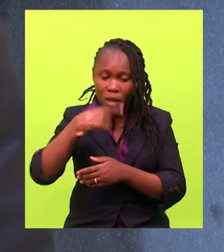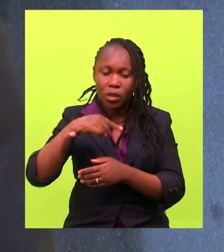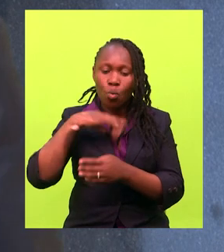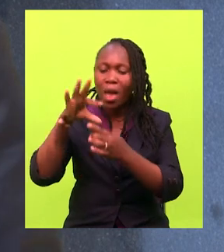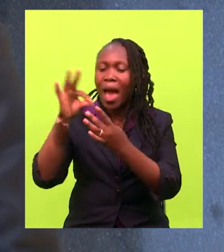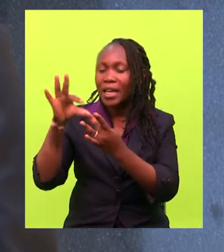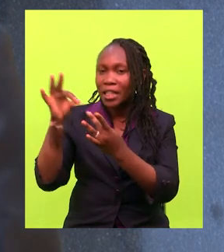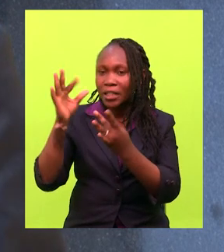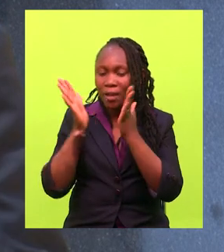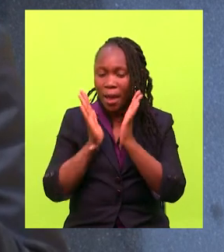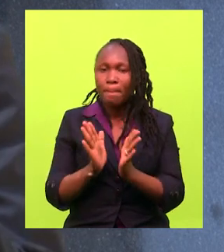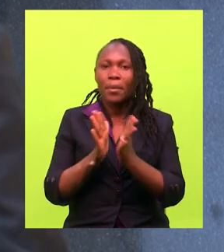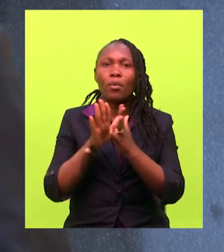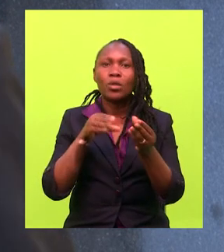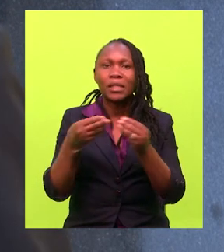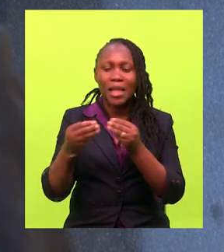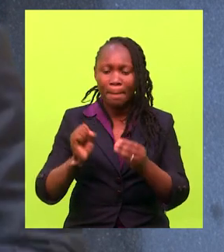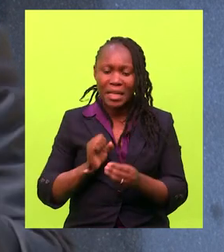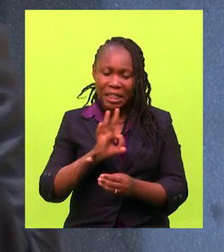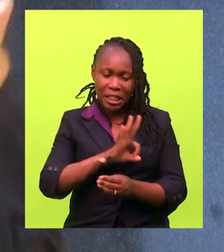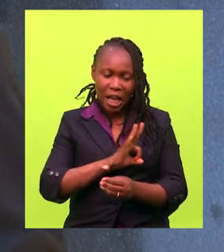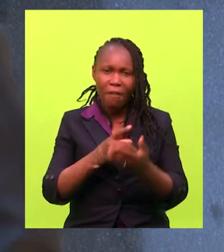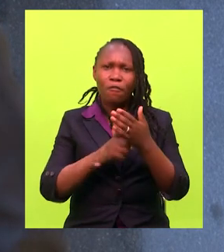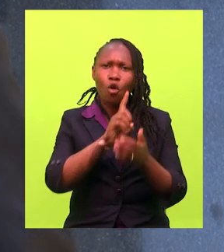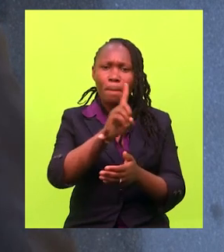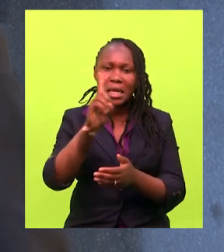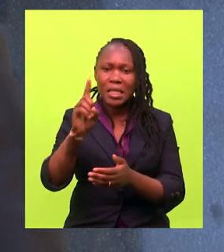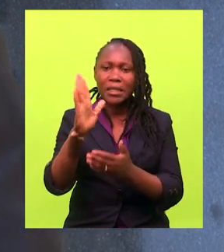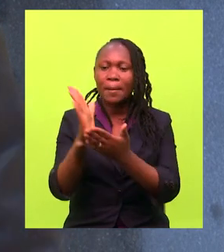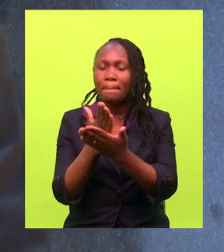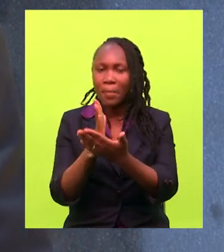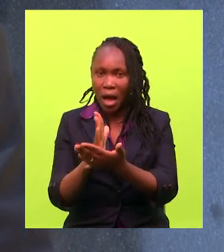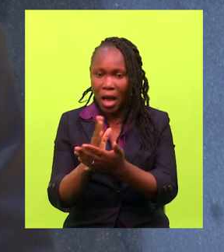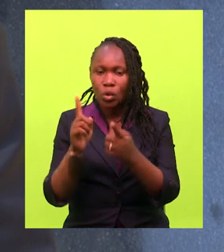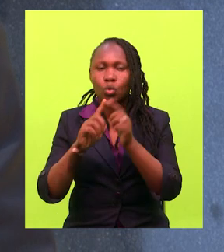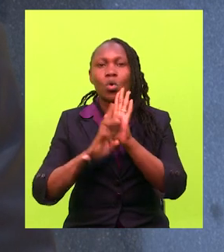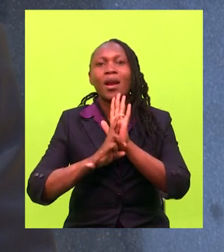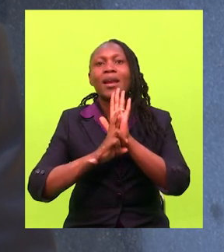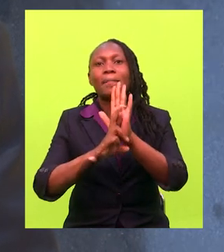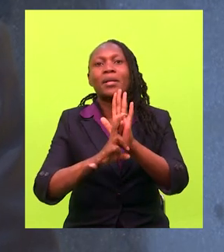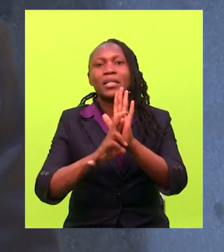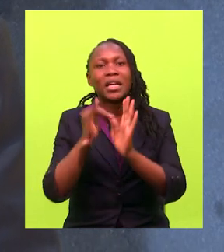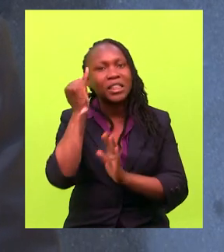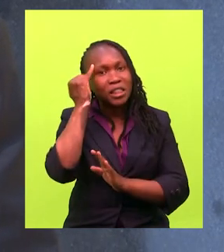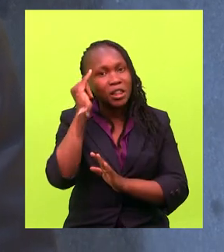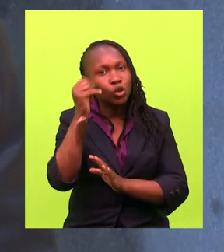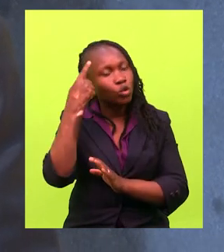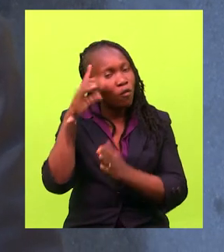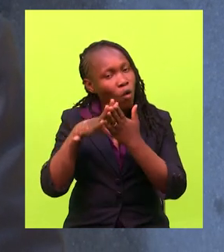policy, we identified a person with disability, staff from each and every faculty, to represent the